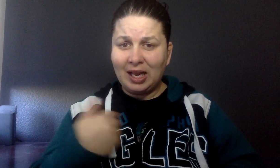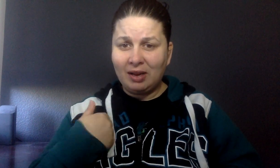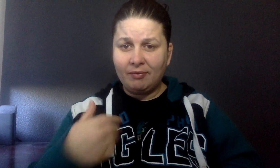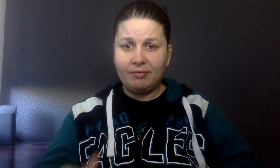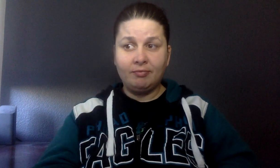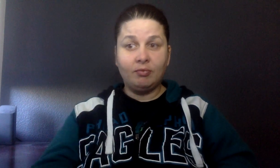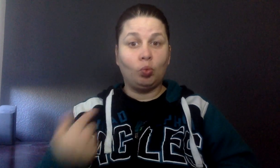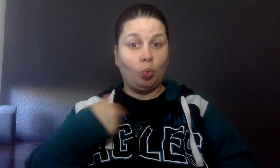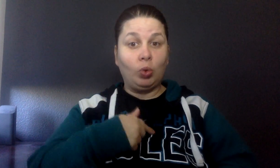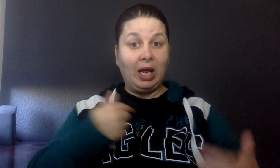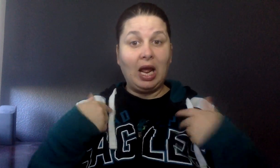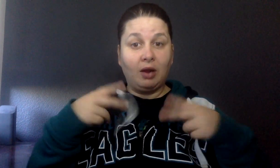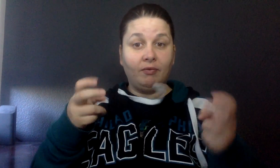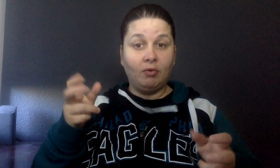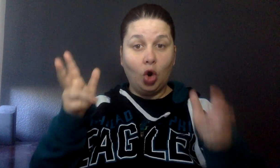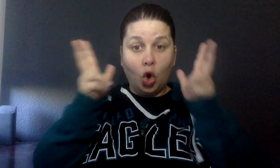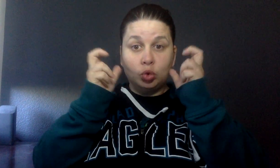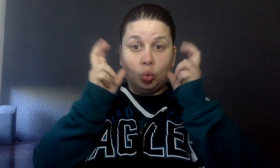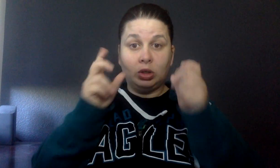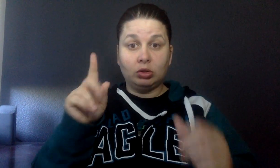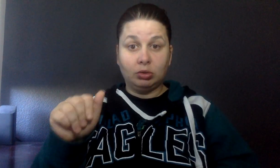have. We have, like, we're just,